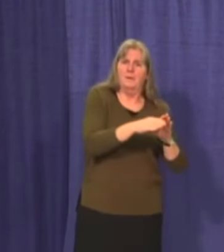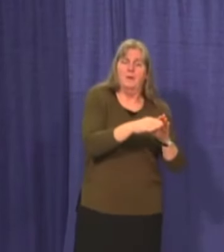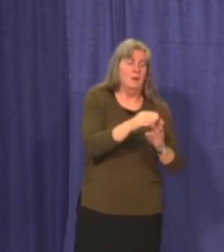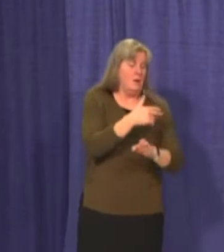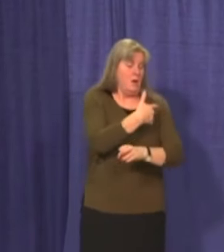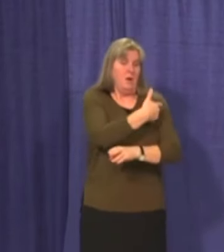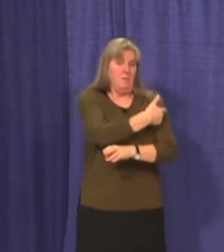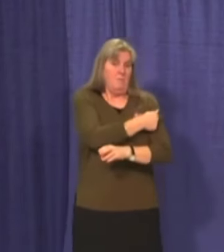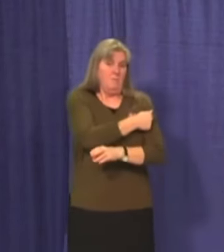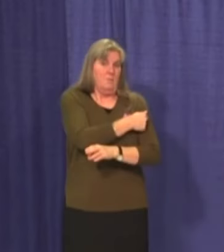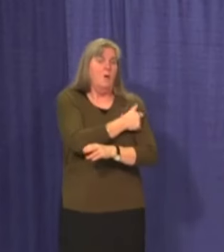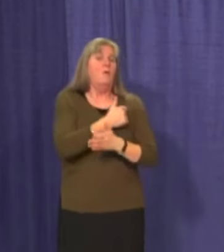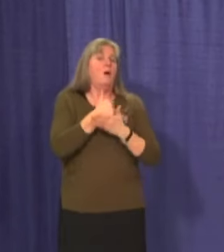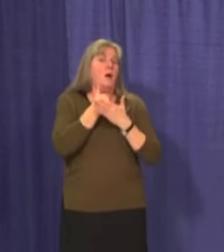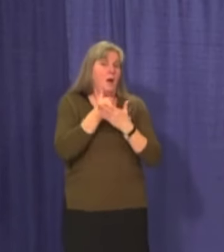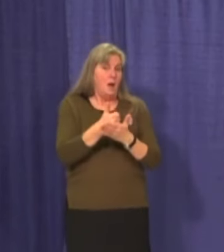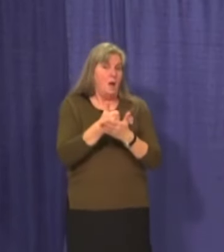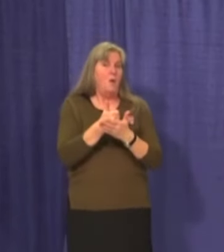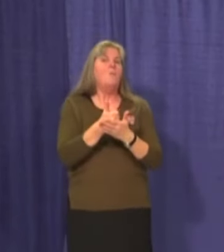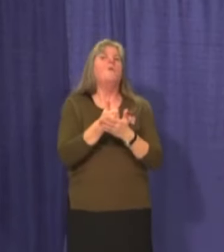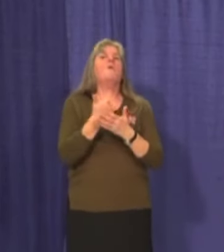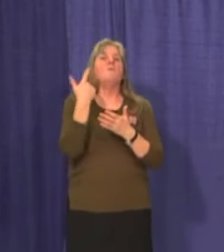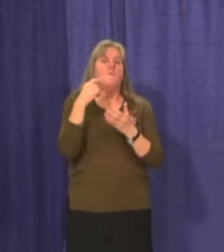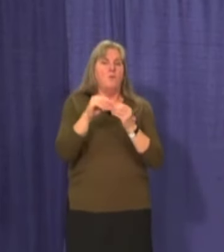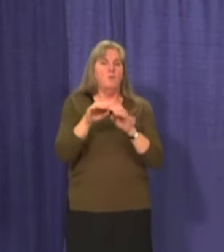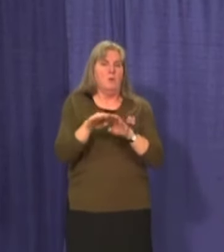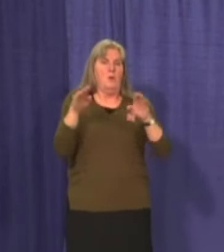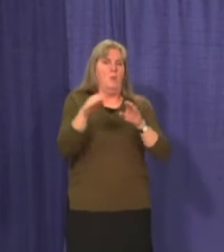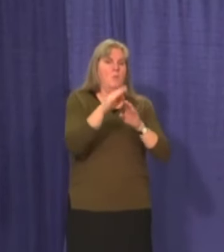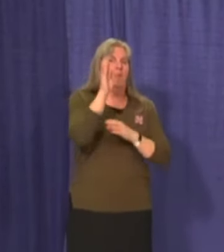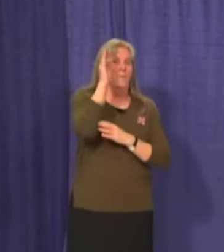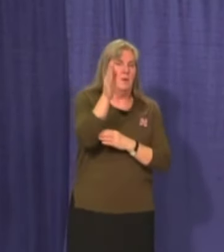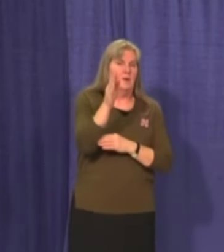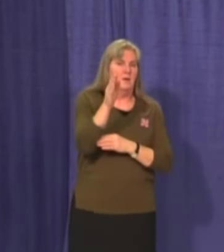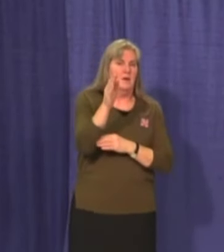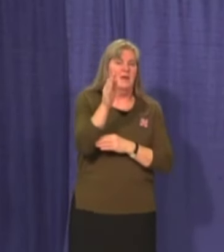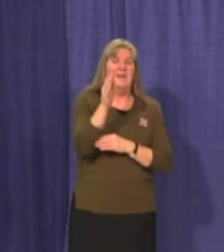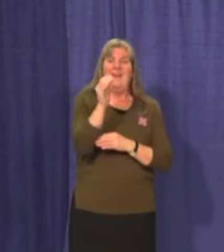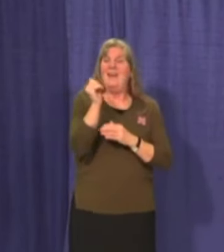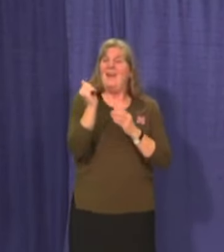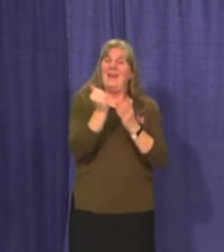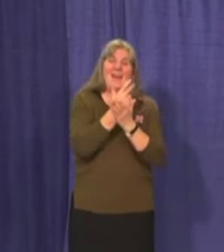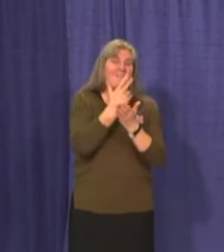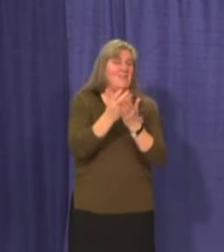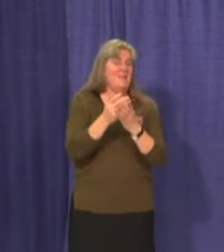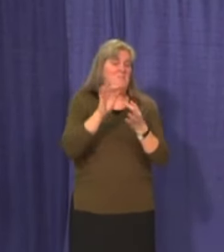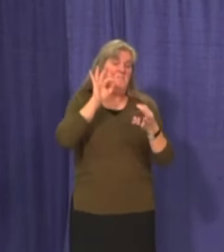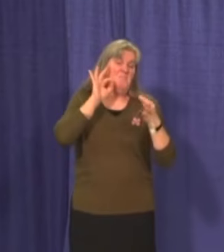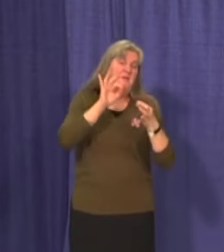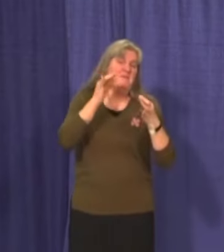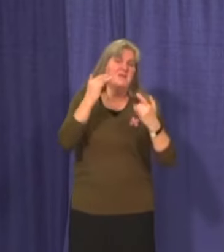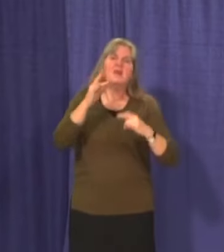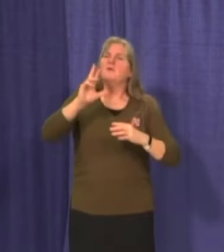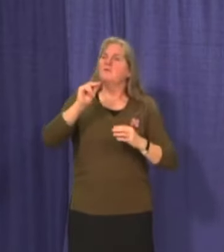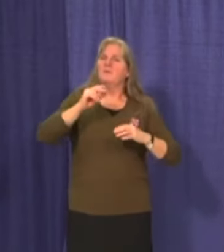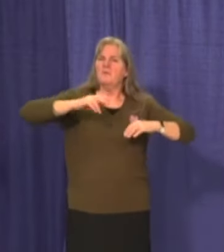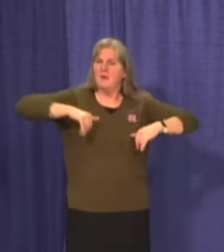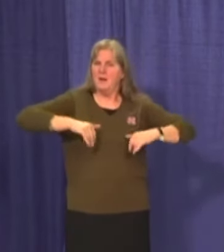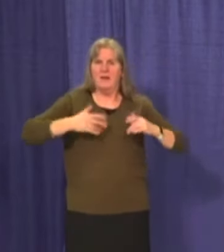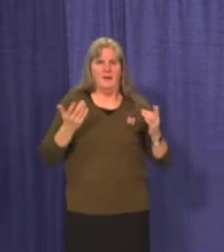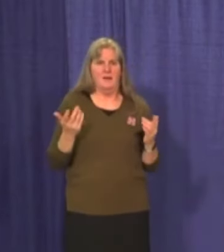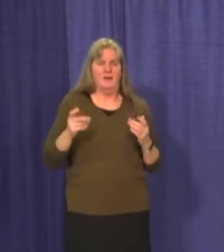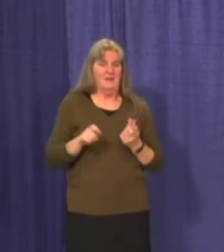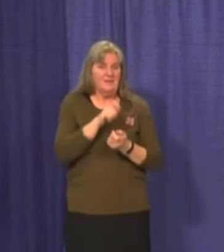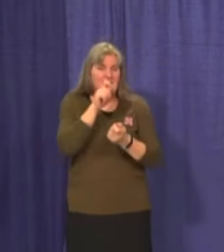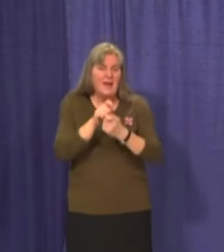crucial ingredient to getting out of this pandemic. We may not have all the steps in place yet and the order and the